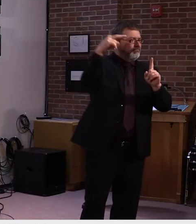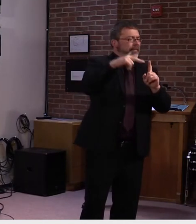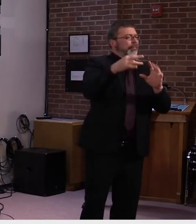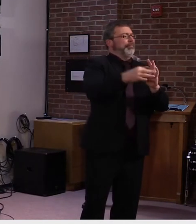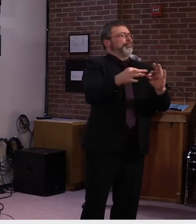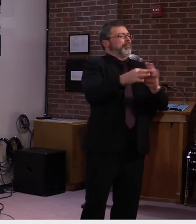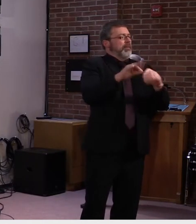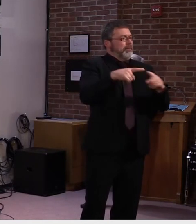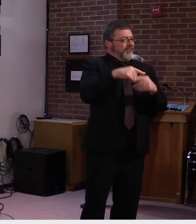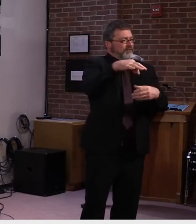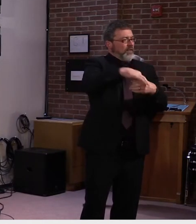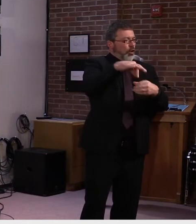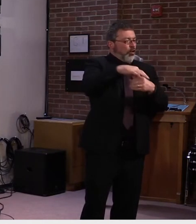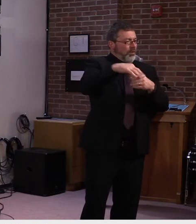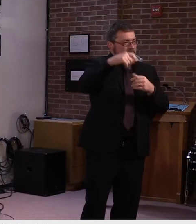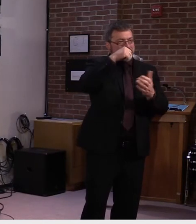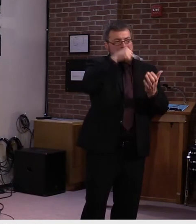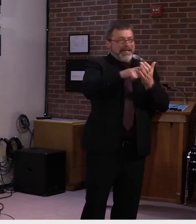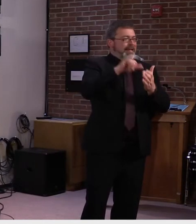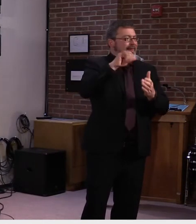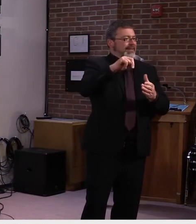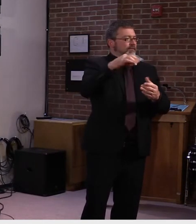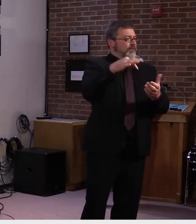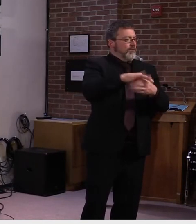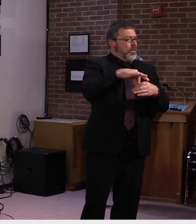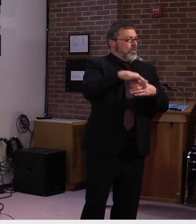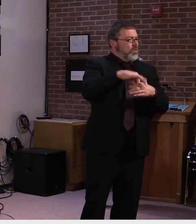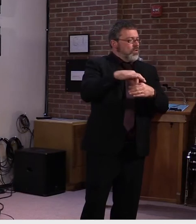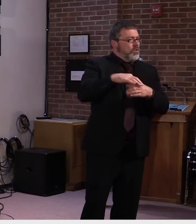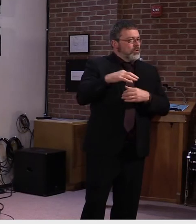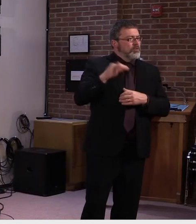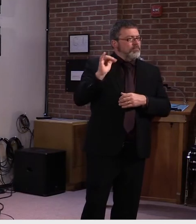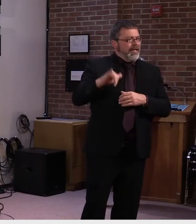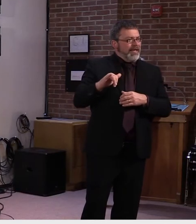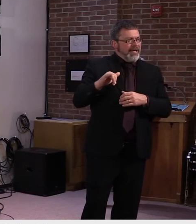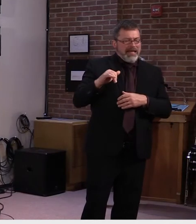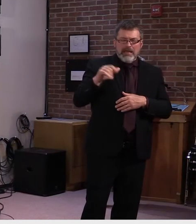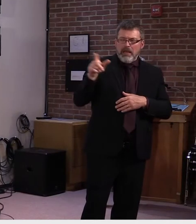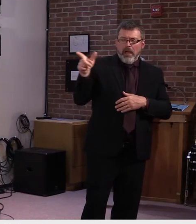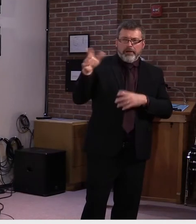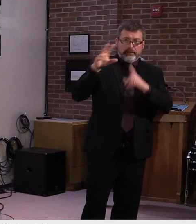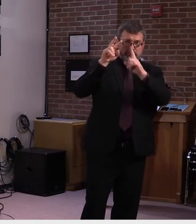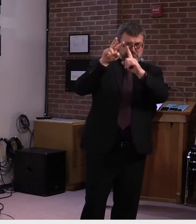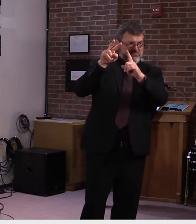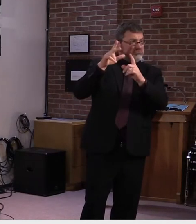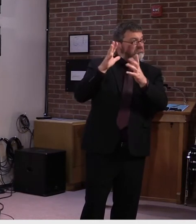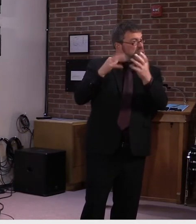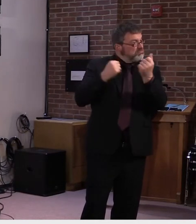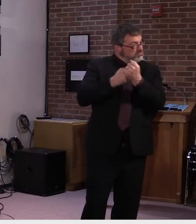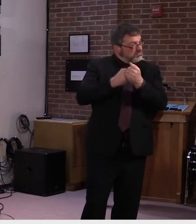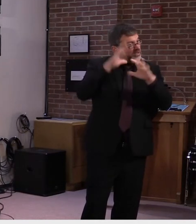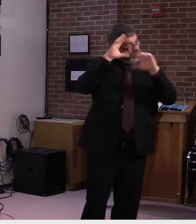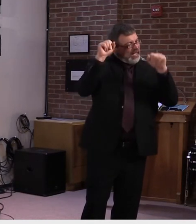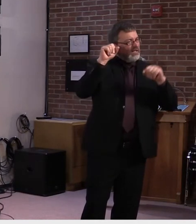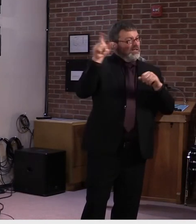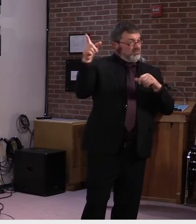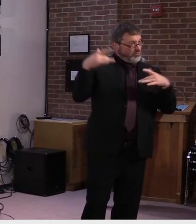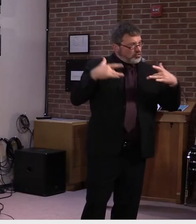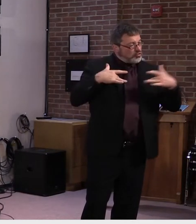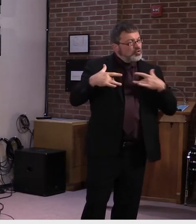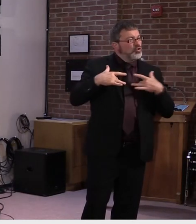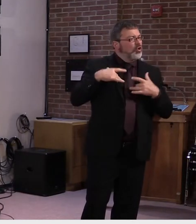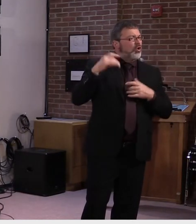um, Secretary of State Condos' alarm at those remarks? And if so, what are you, what are you doing to make sure that Vermonters'